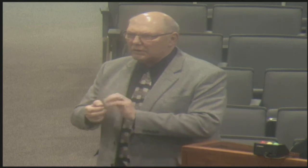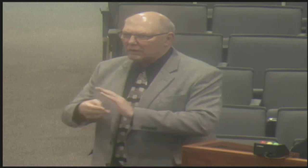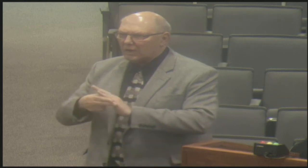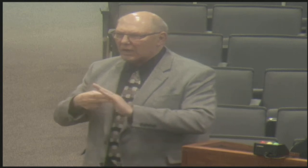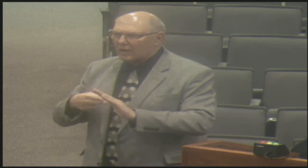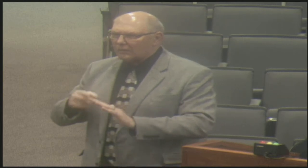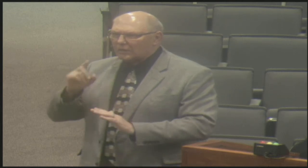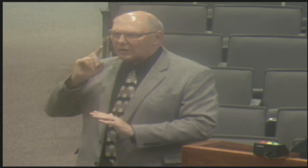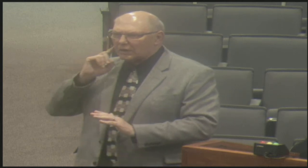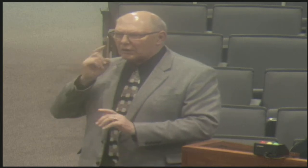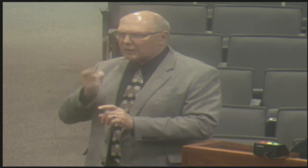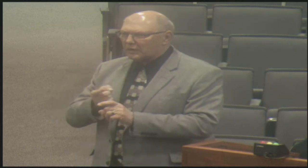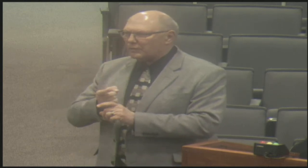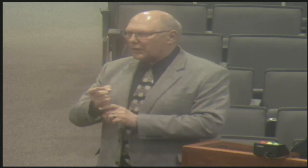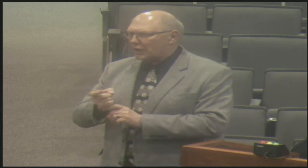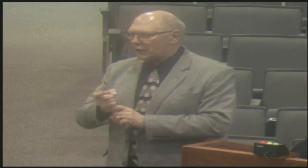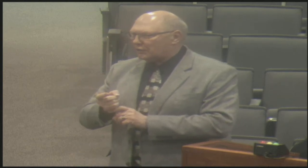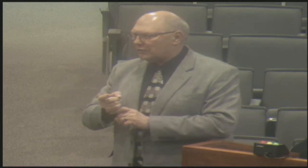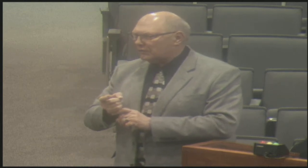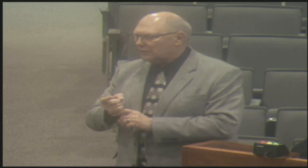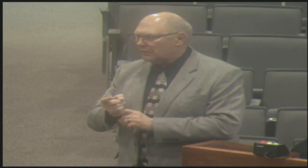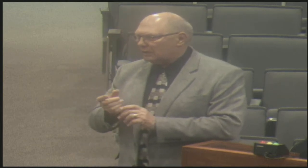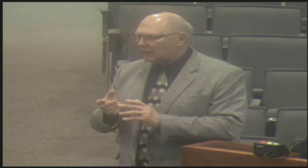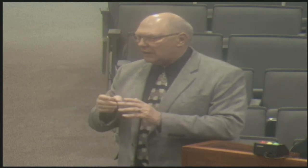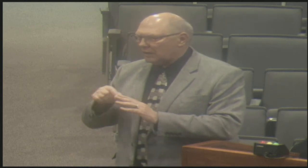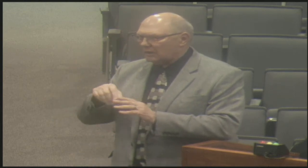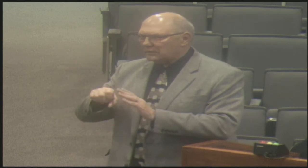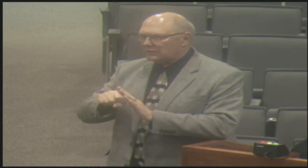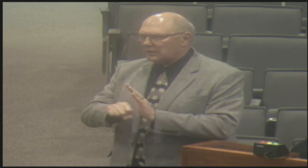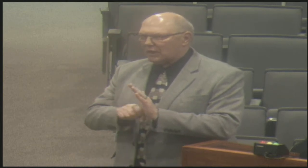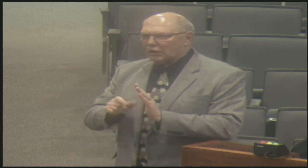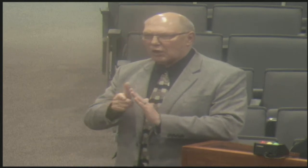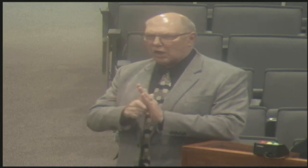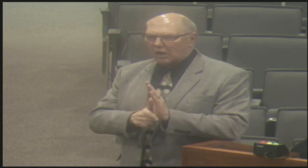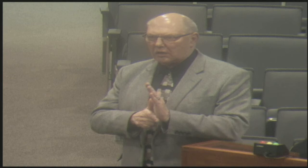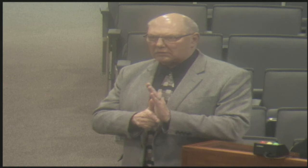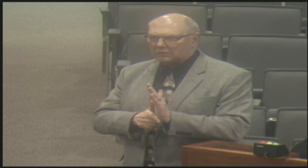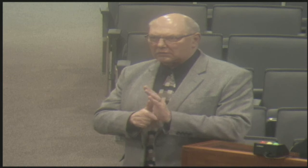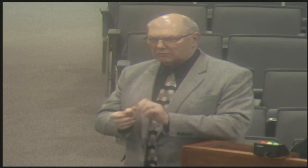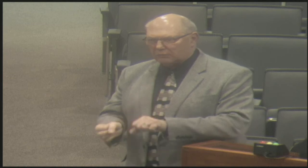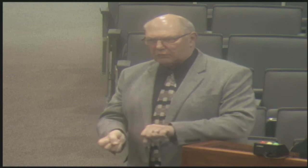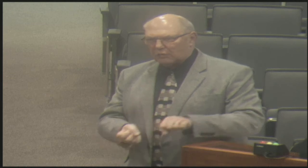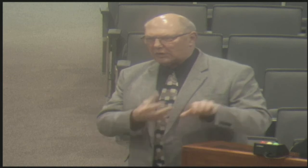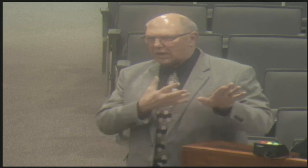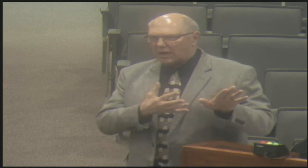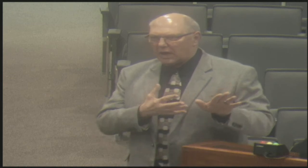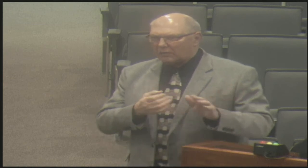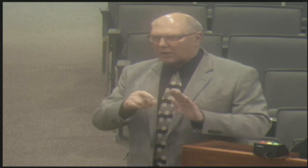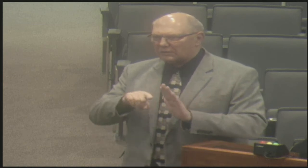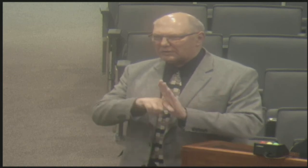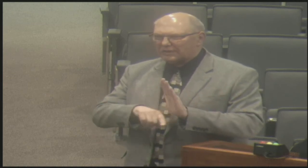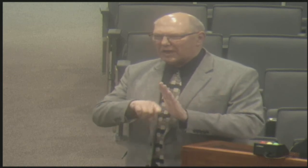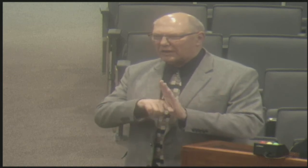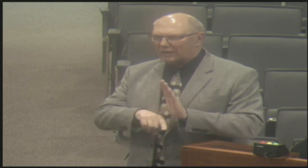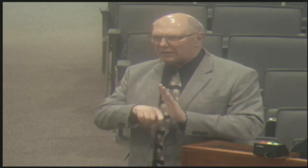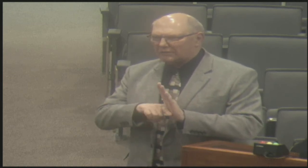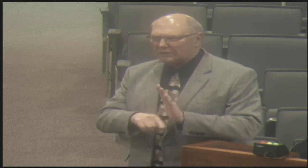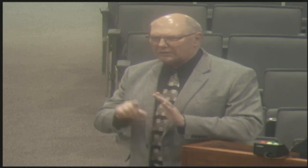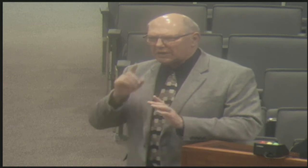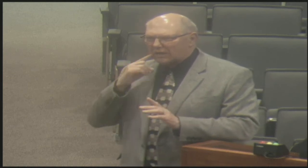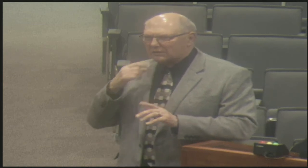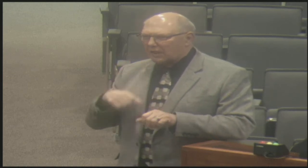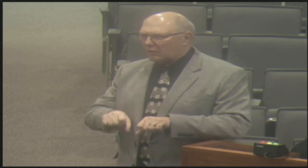consider legislative issues. And we want to, one thing that we want to change is the term of hearing impaired,